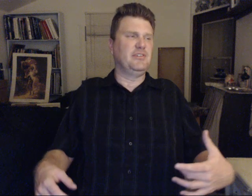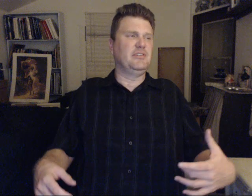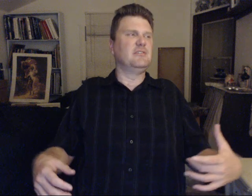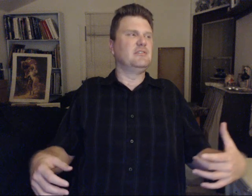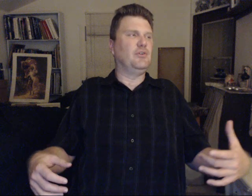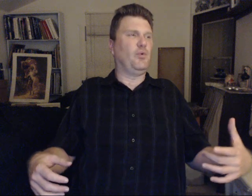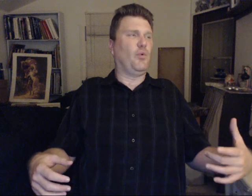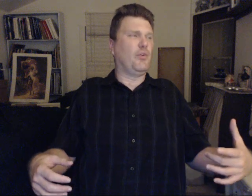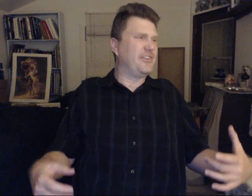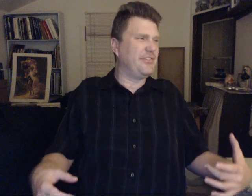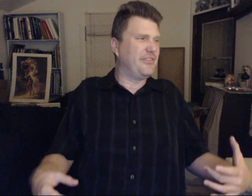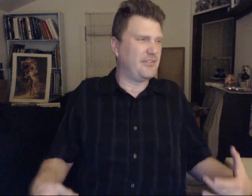your origins.